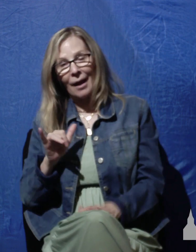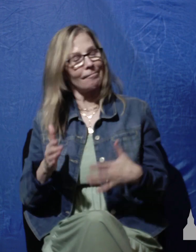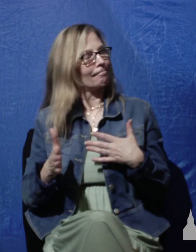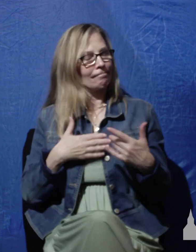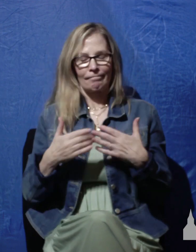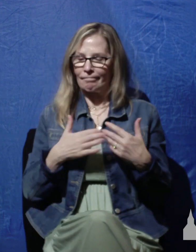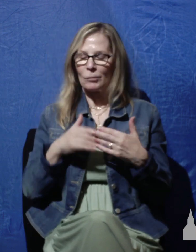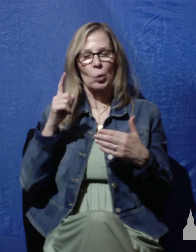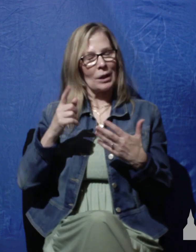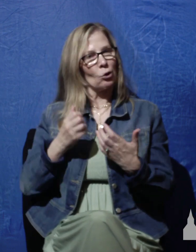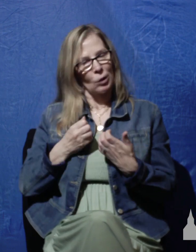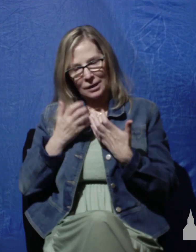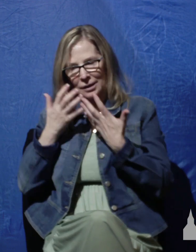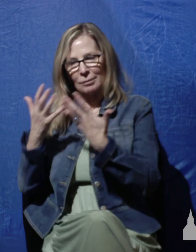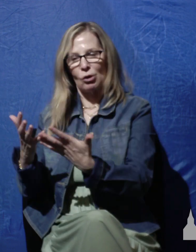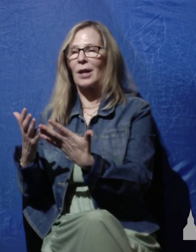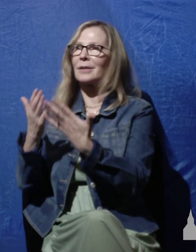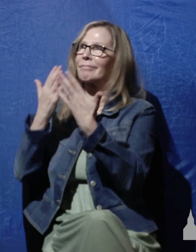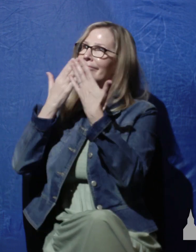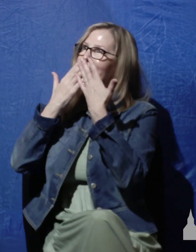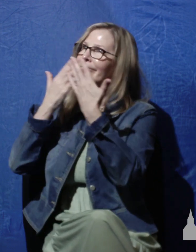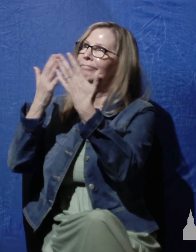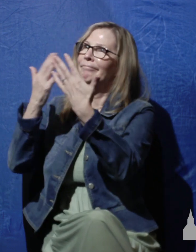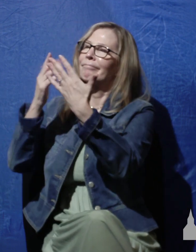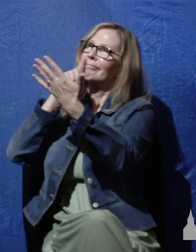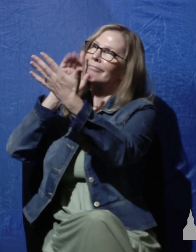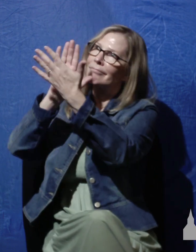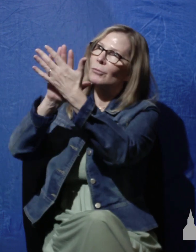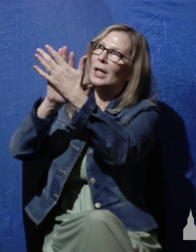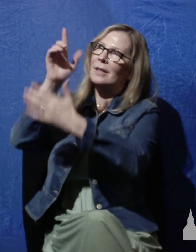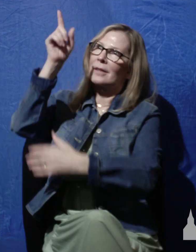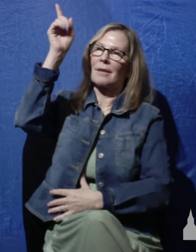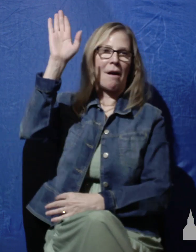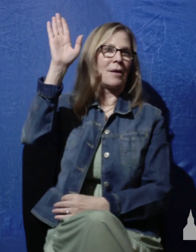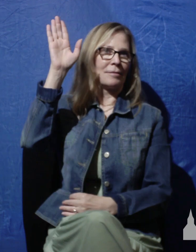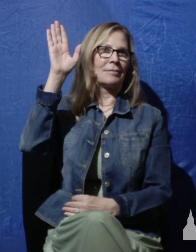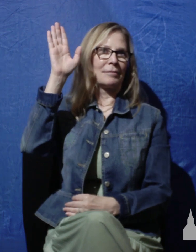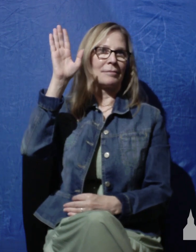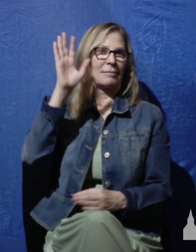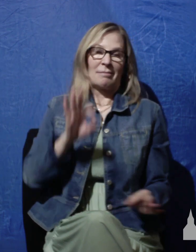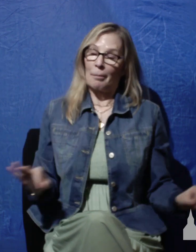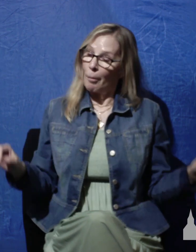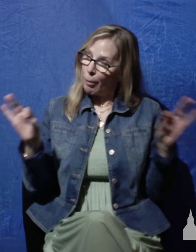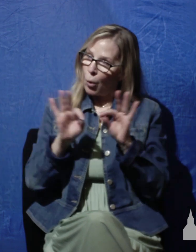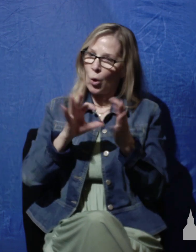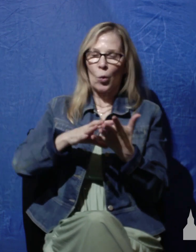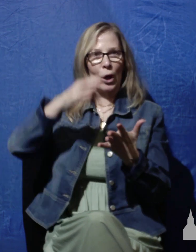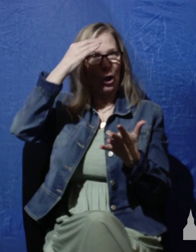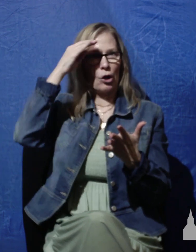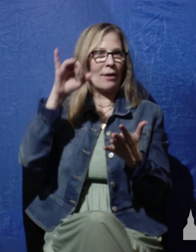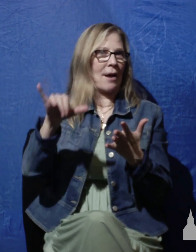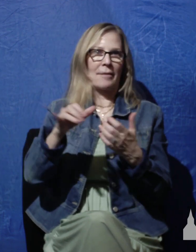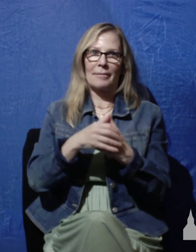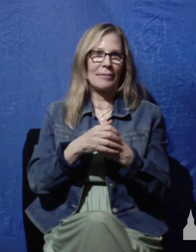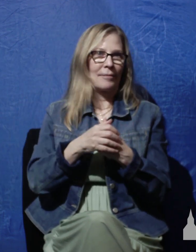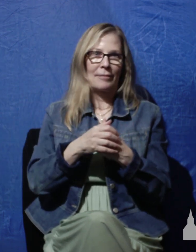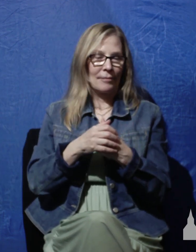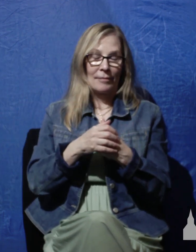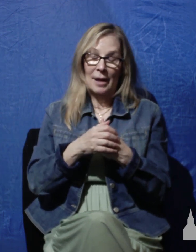and praise to God. And it's critical that we learn to do this because there are times in our lives, frankly, when